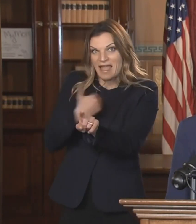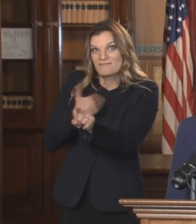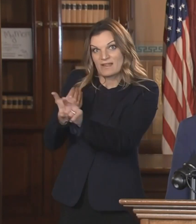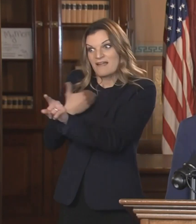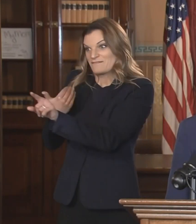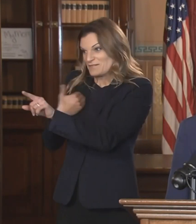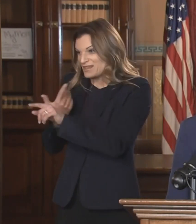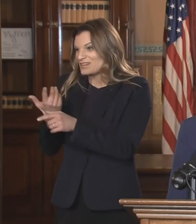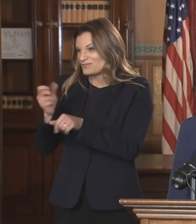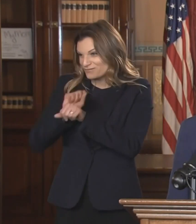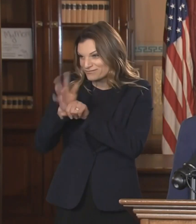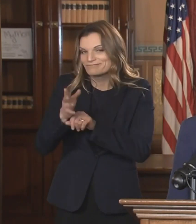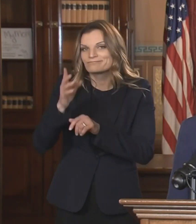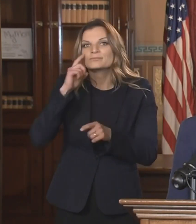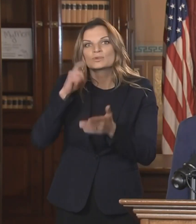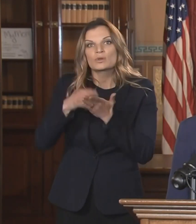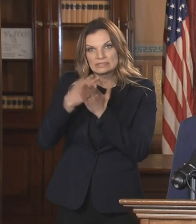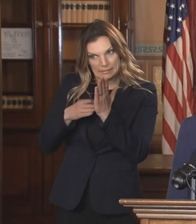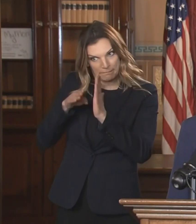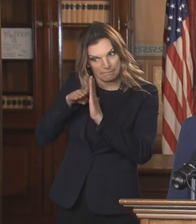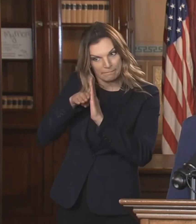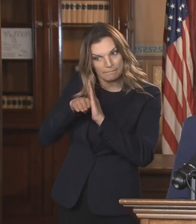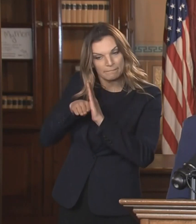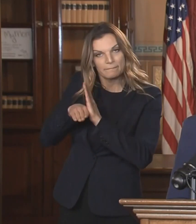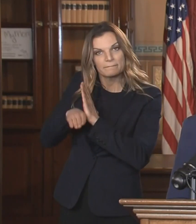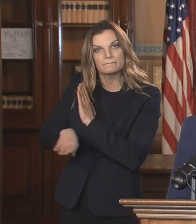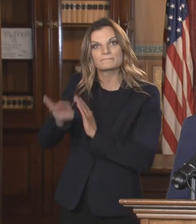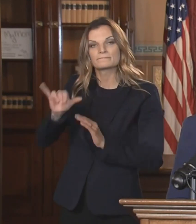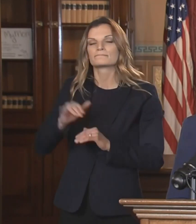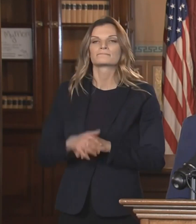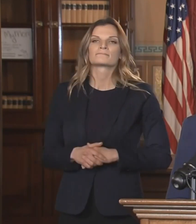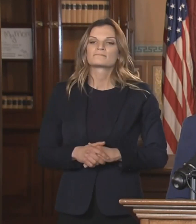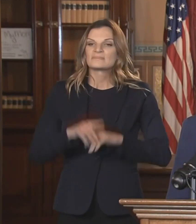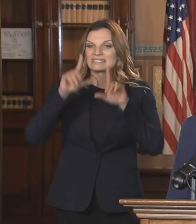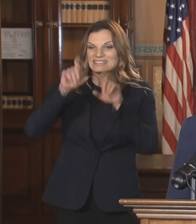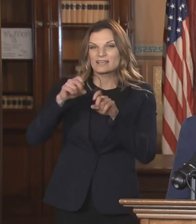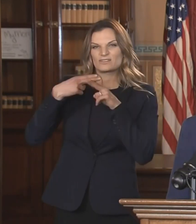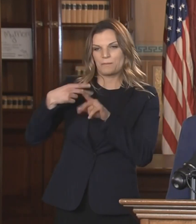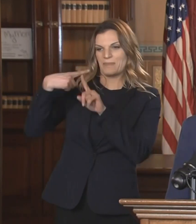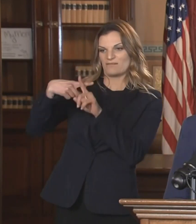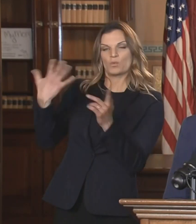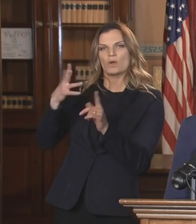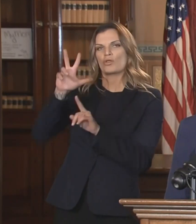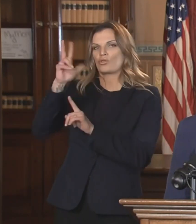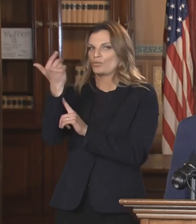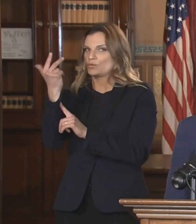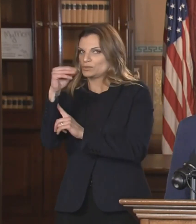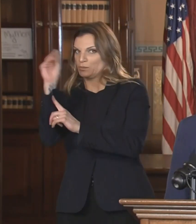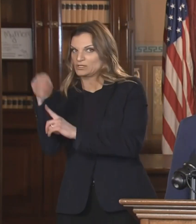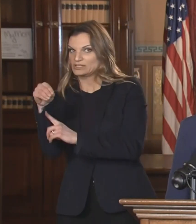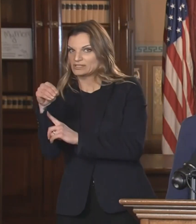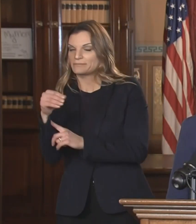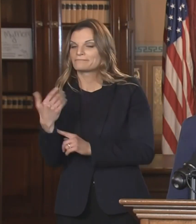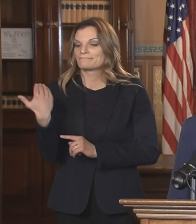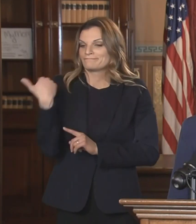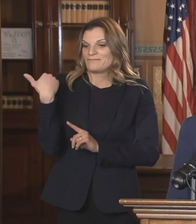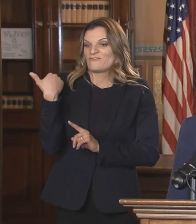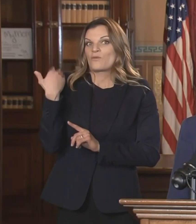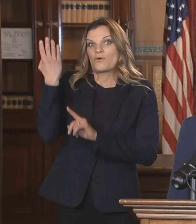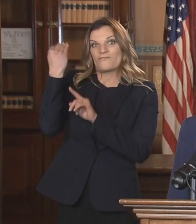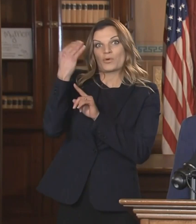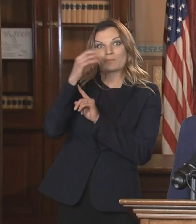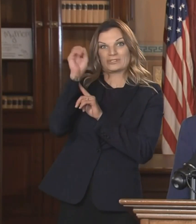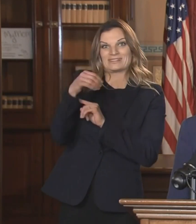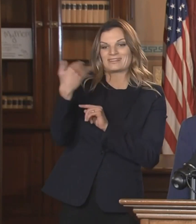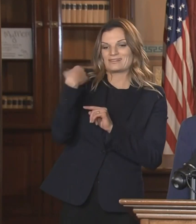declining as well over the past week. Test positivity is now at 13%. And this is down from 14%